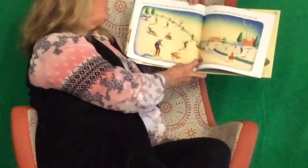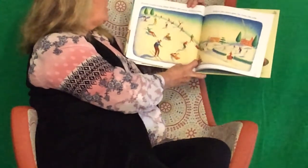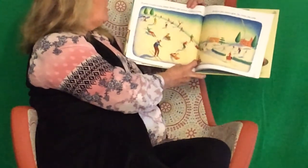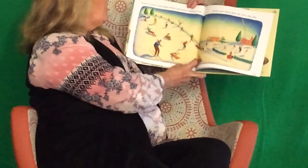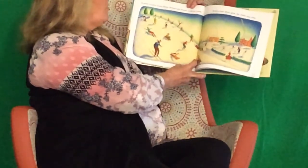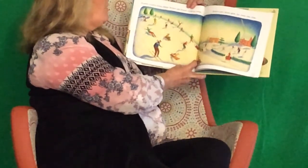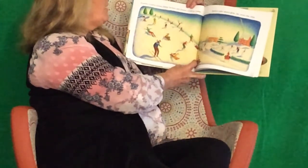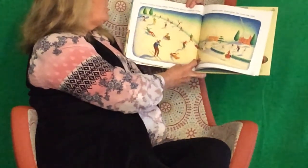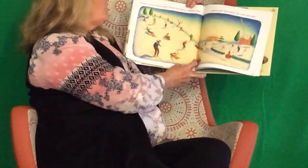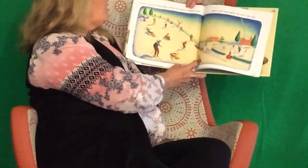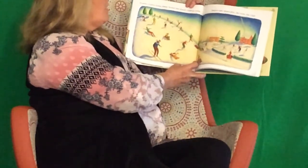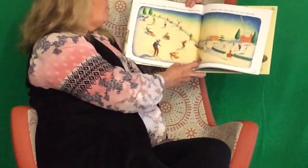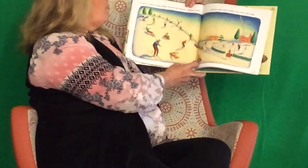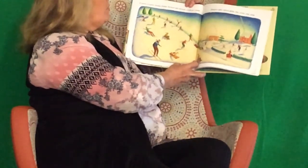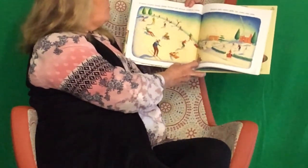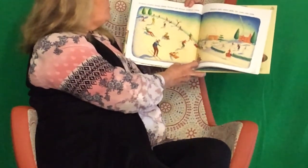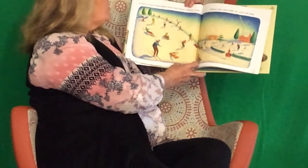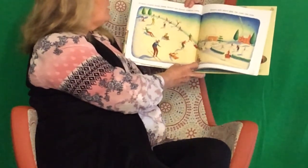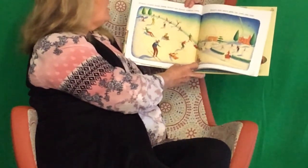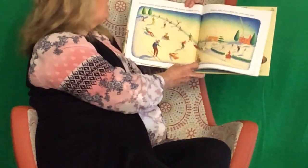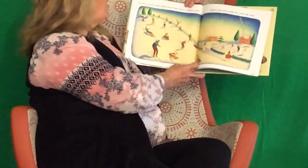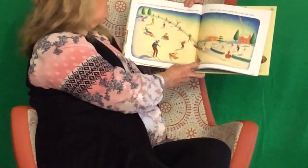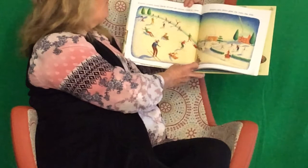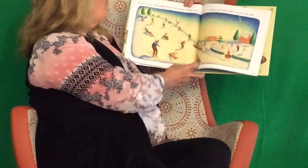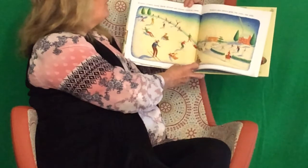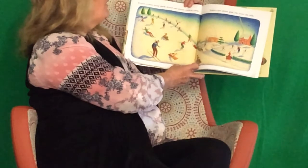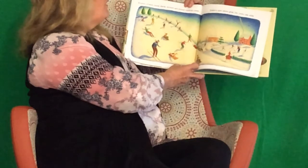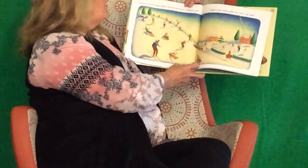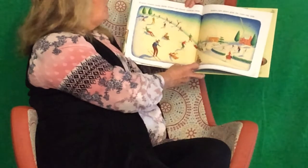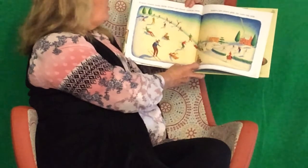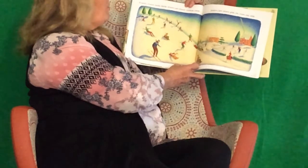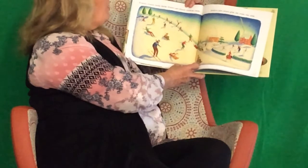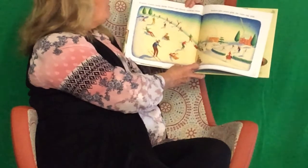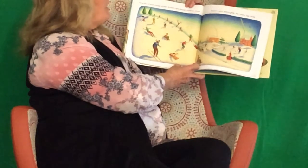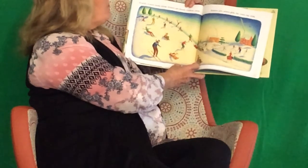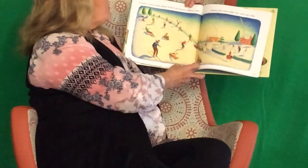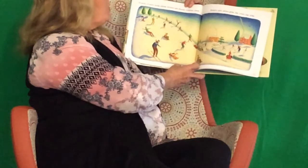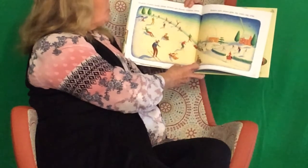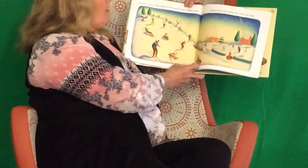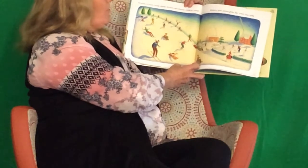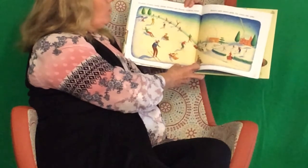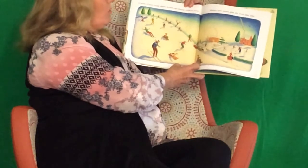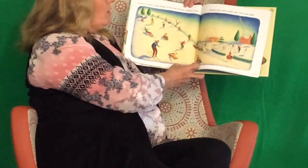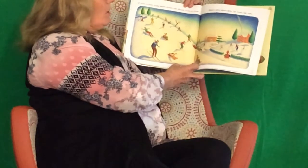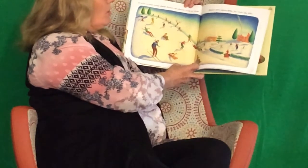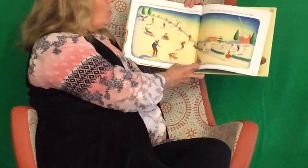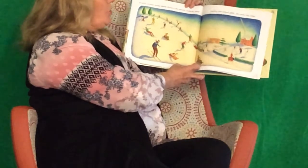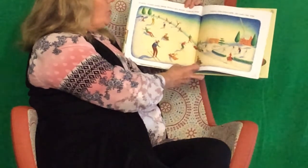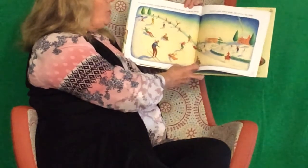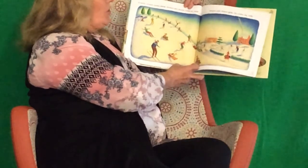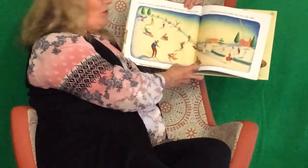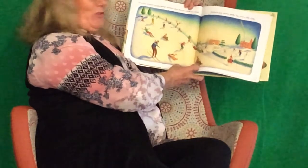Crunch, crunch. Boots clomp. Grown-ups shovel.